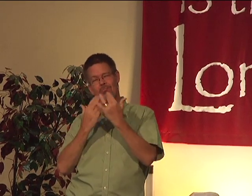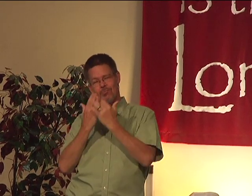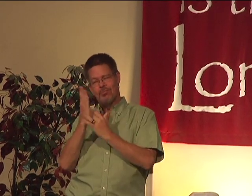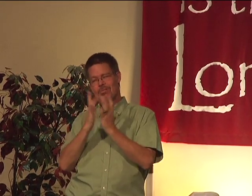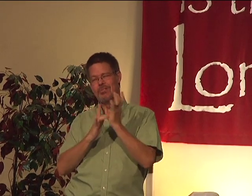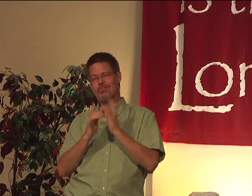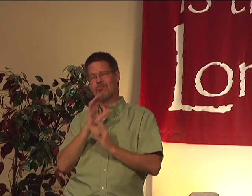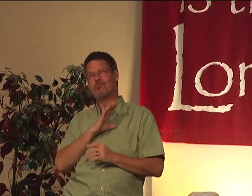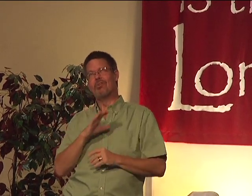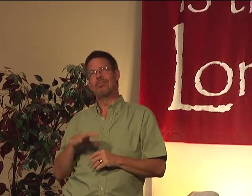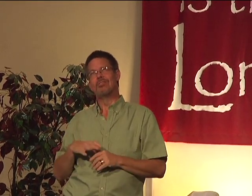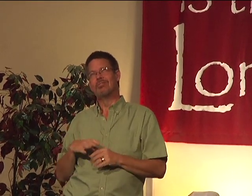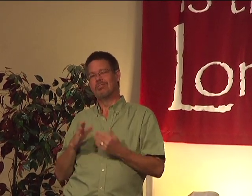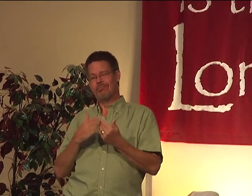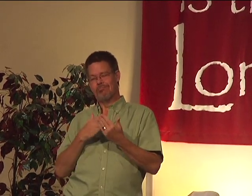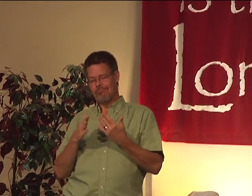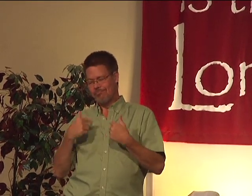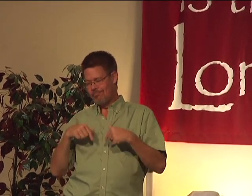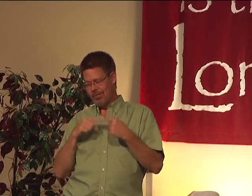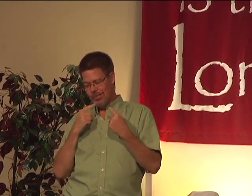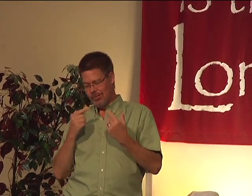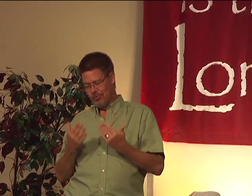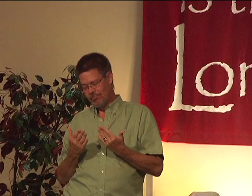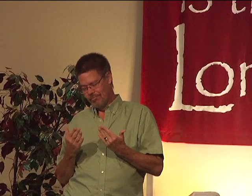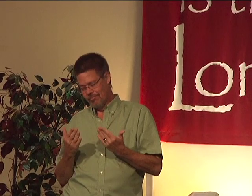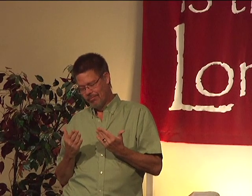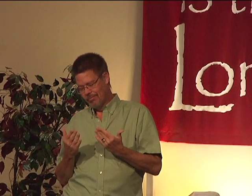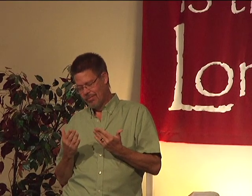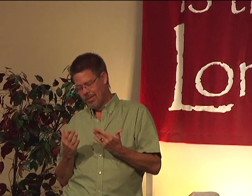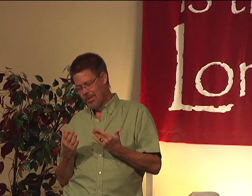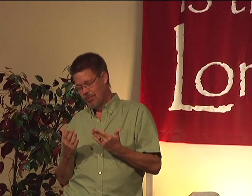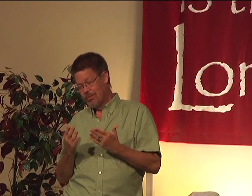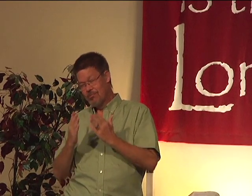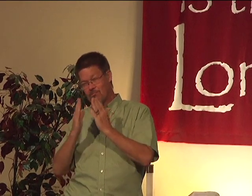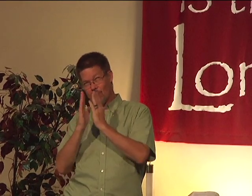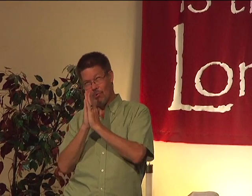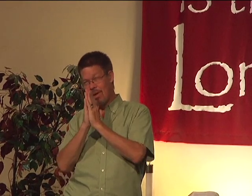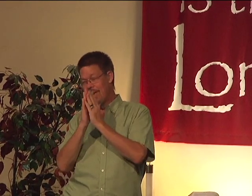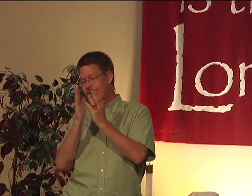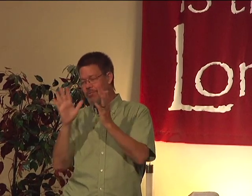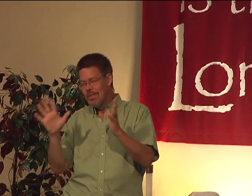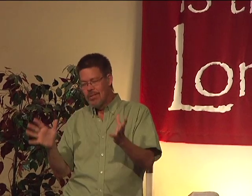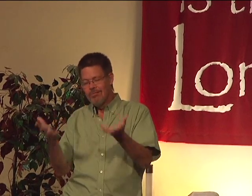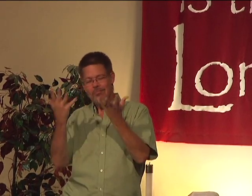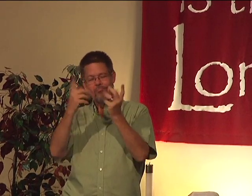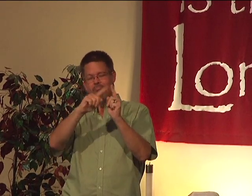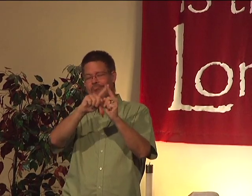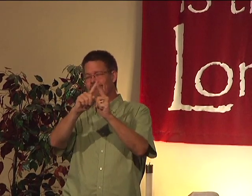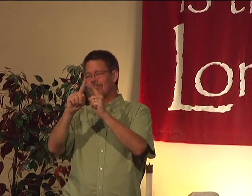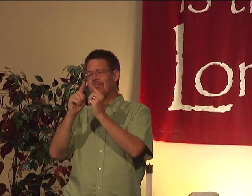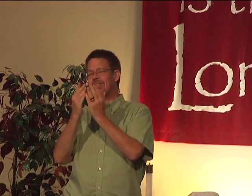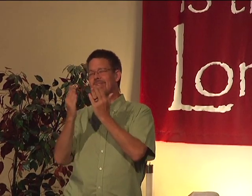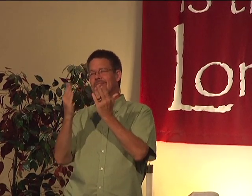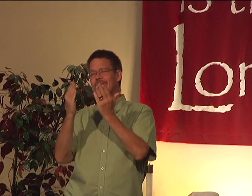And you have given us life through Jesus Christ. Because we are all sinners. We pray and lift up